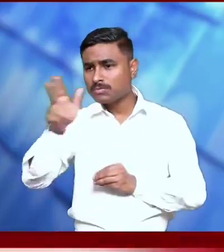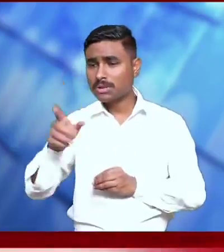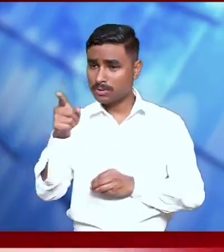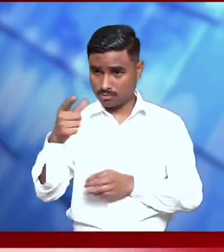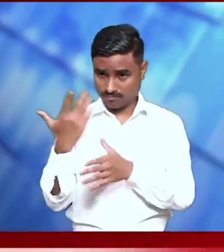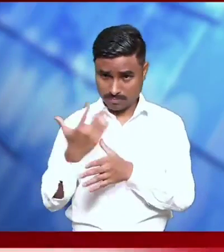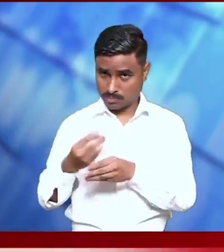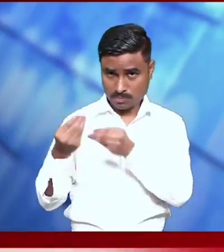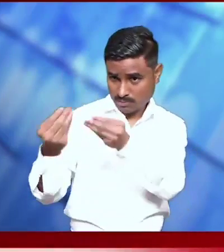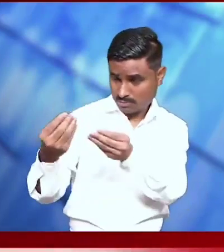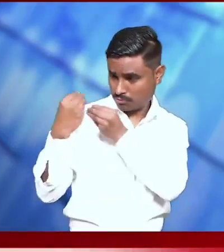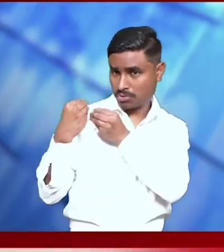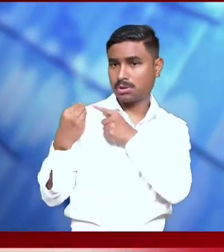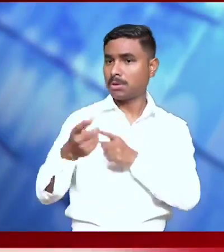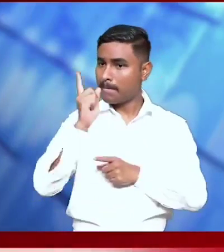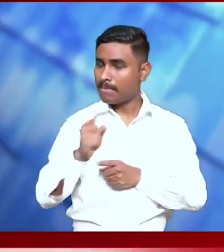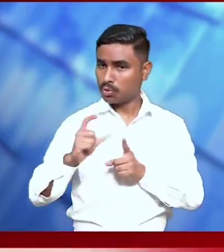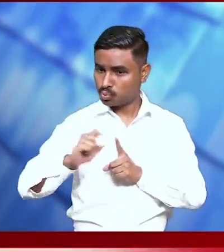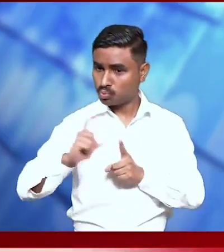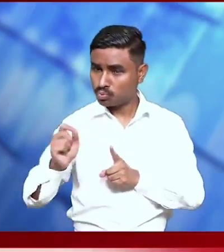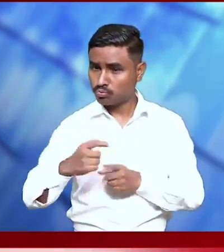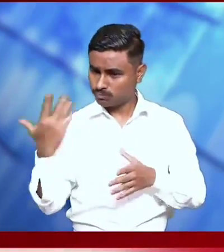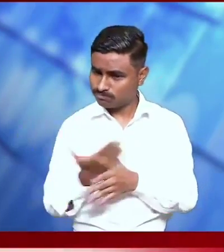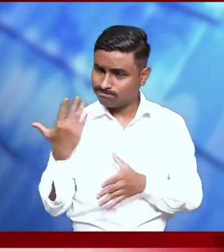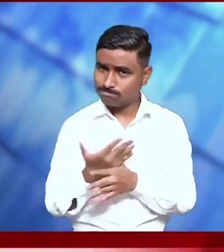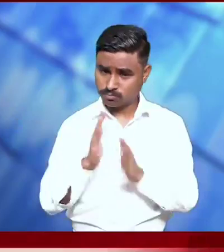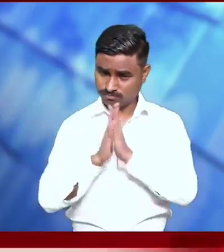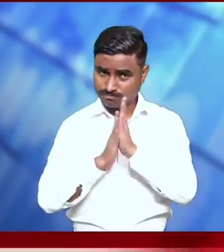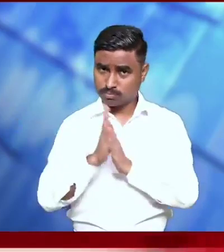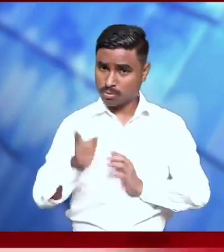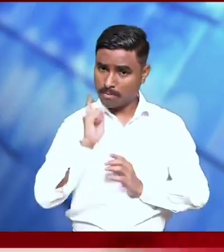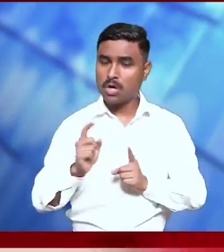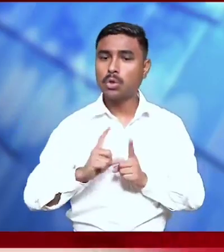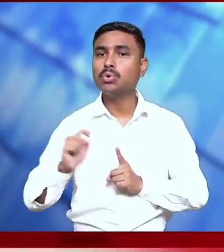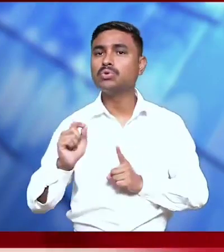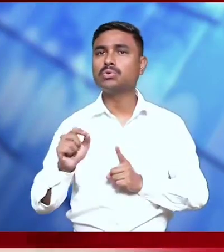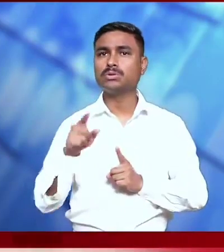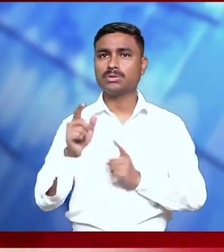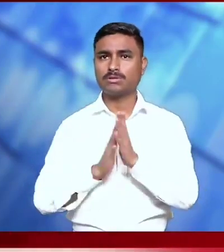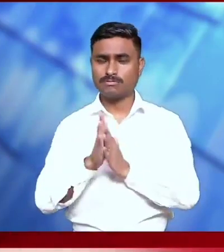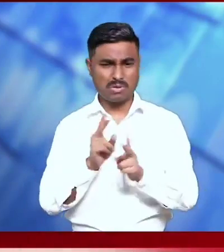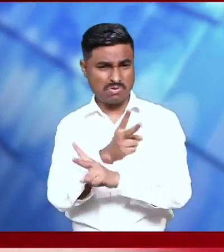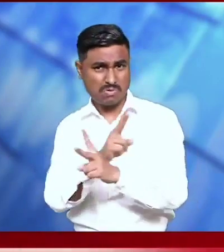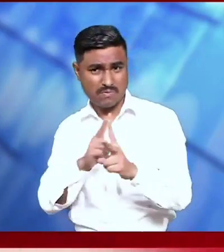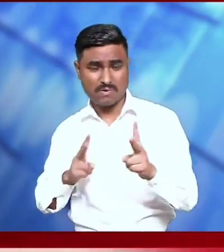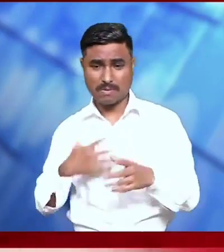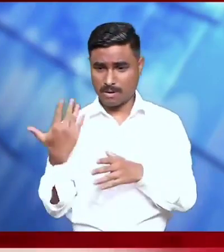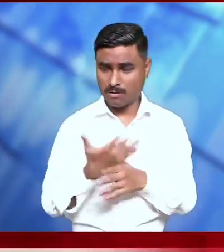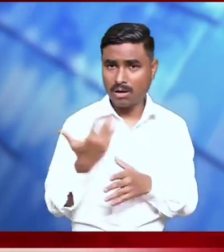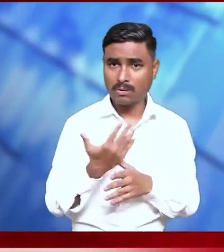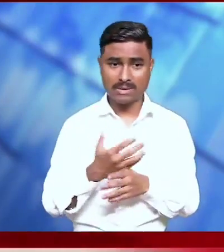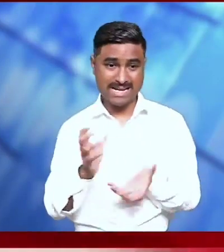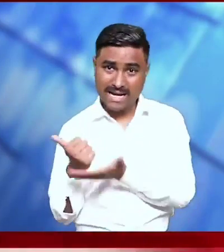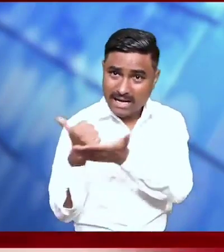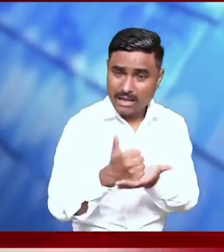work with full dedication and enthusiasm for the development and welfare of the state and the people. The Chief Minister also